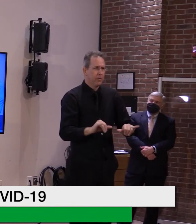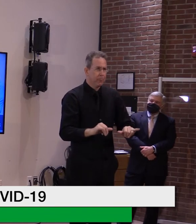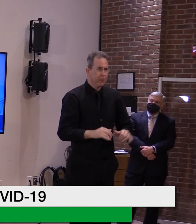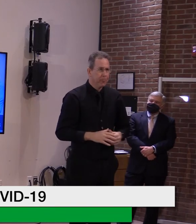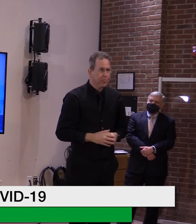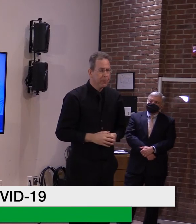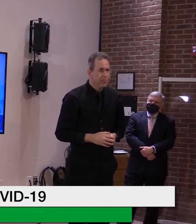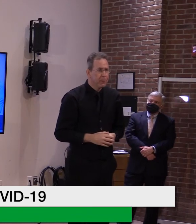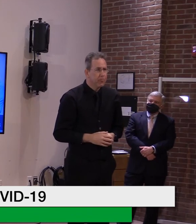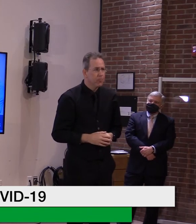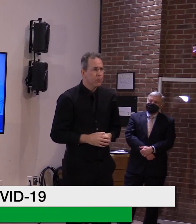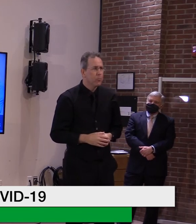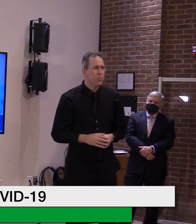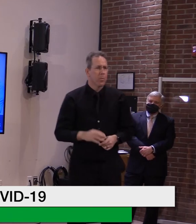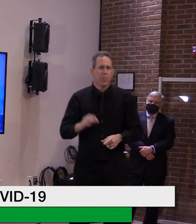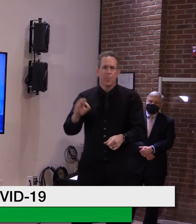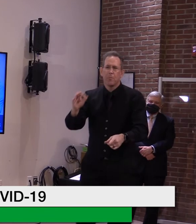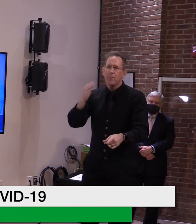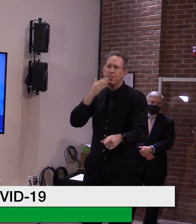Okay. Thanks very much.